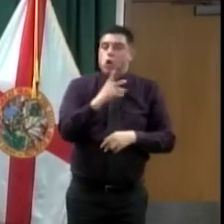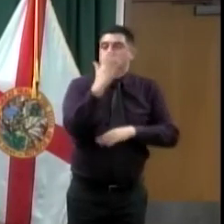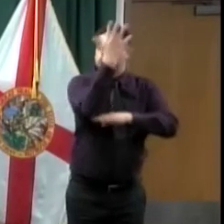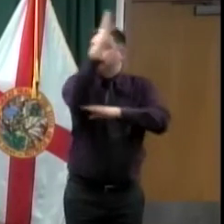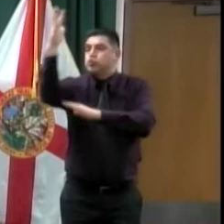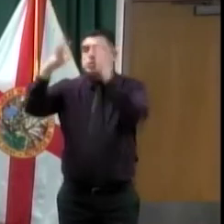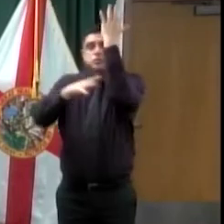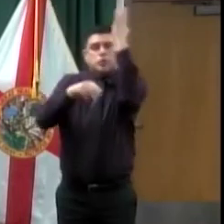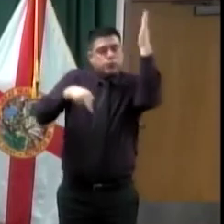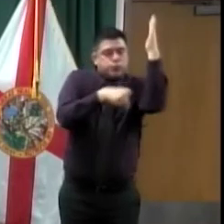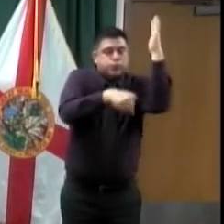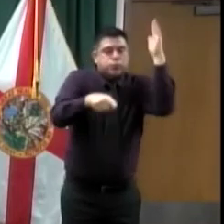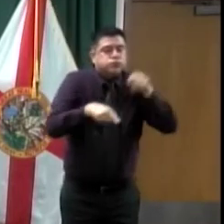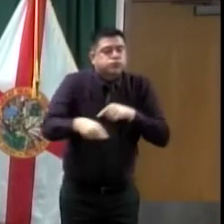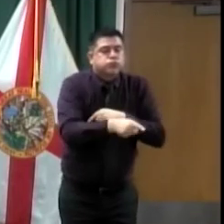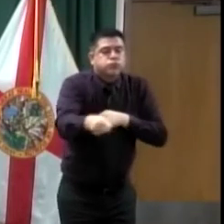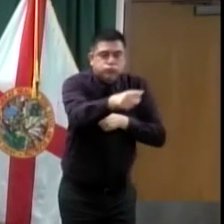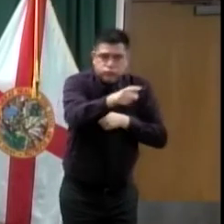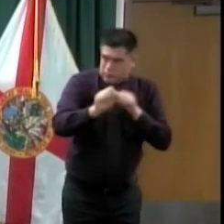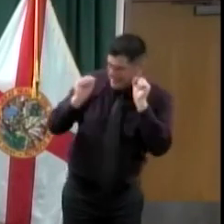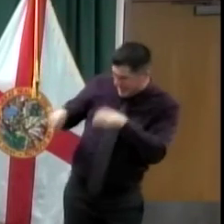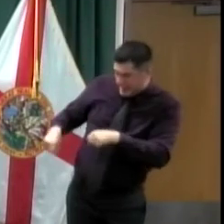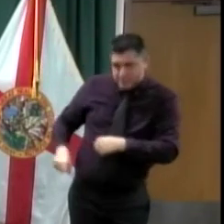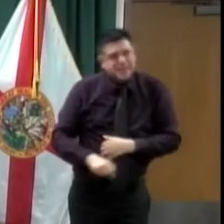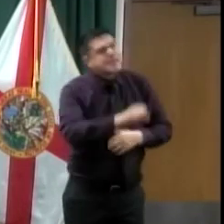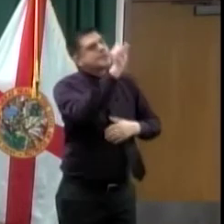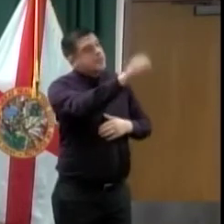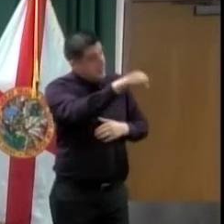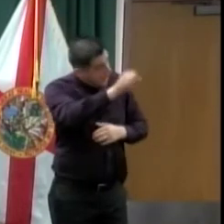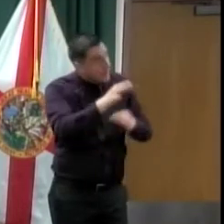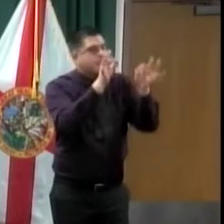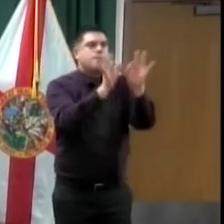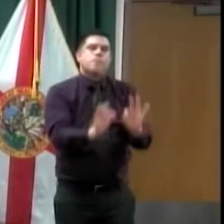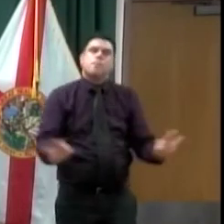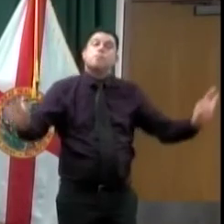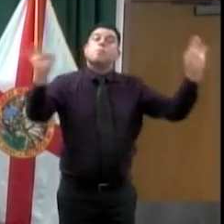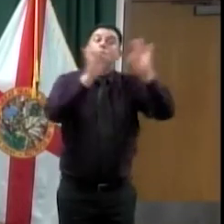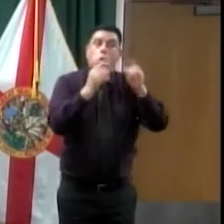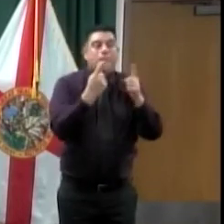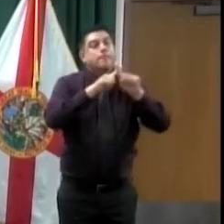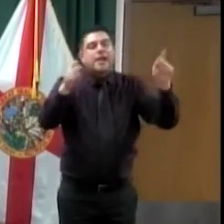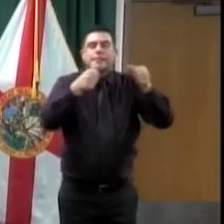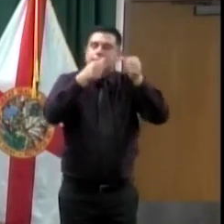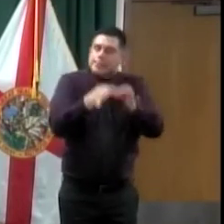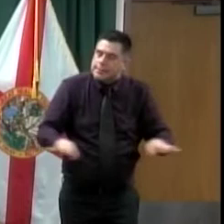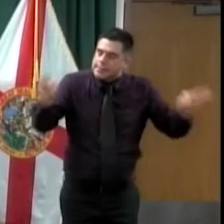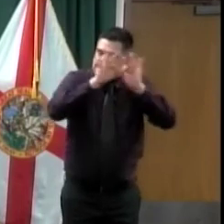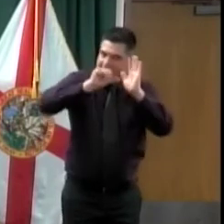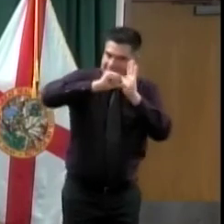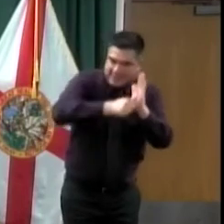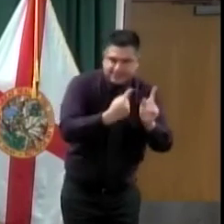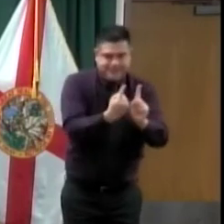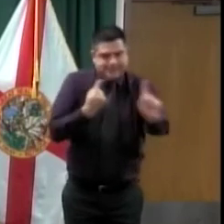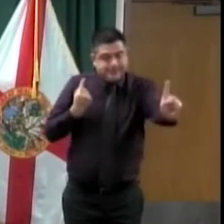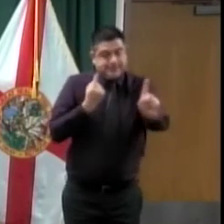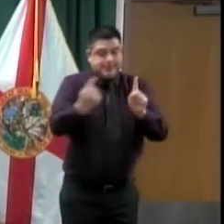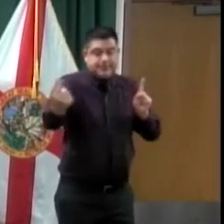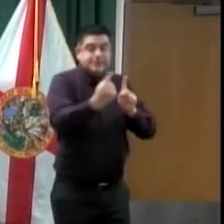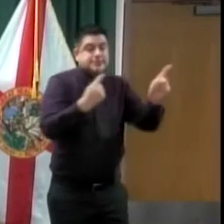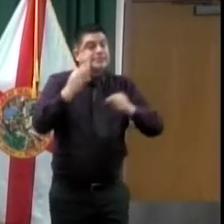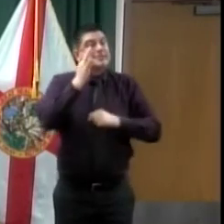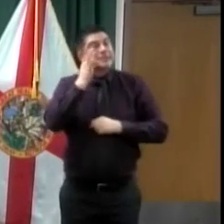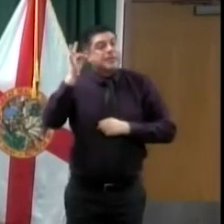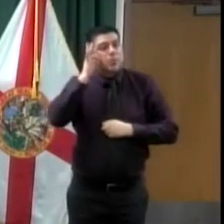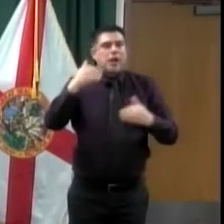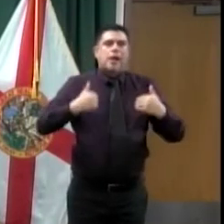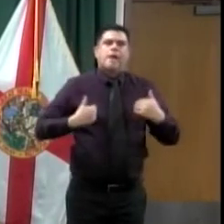Seminole County has been Florida's natural choice. That's been our motto for a long time. We have amazing trails. Just don't group together when